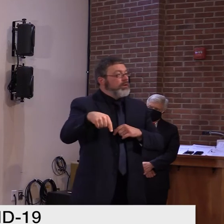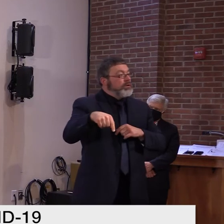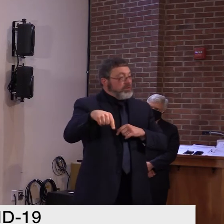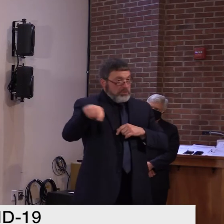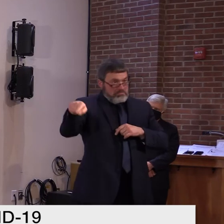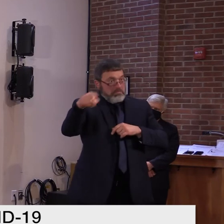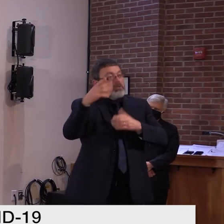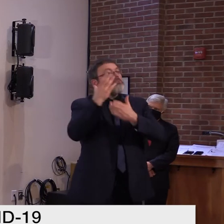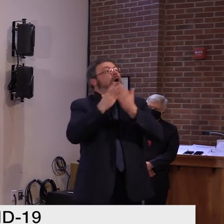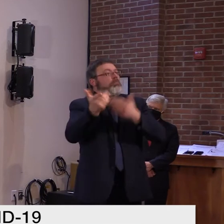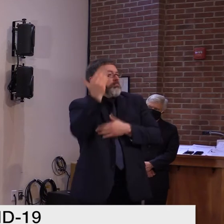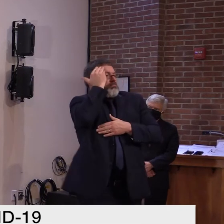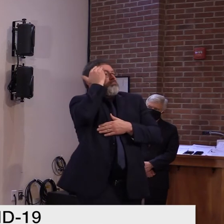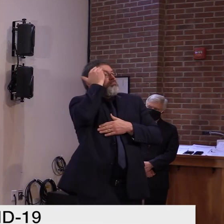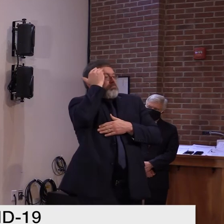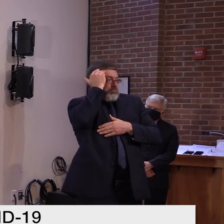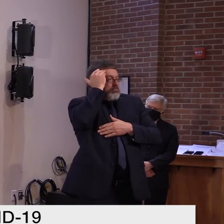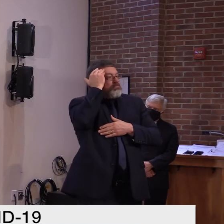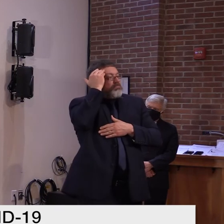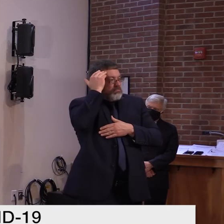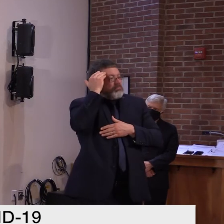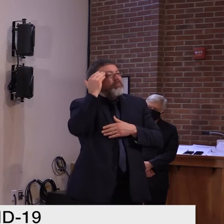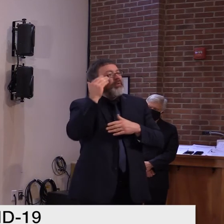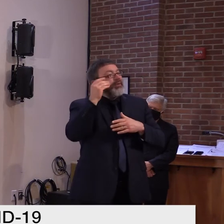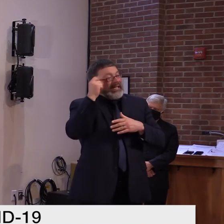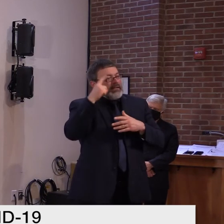Uh, because we do want to keep up with this demand.